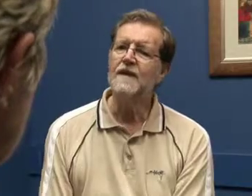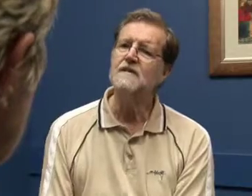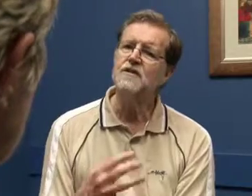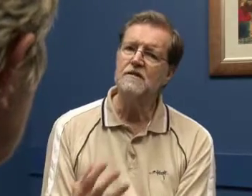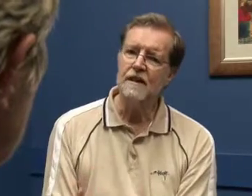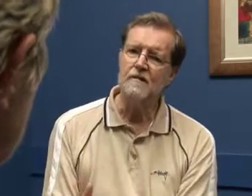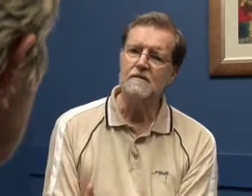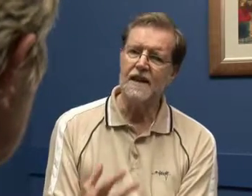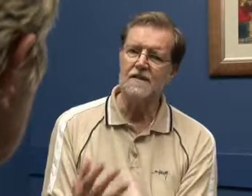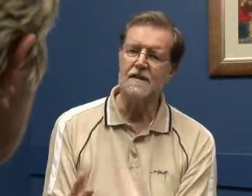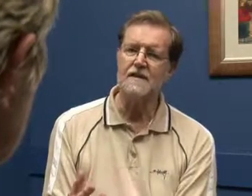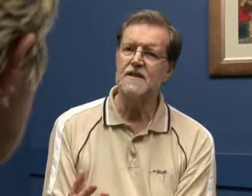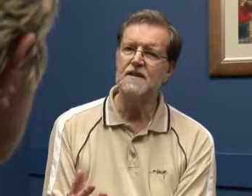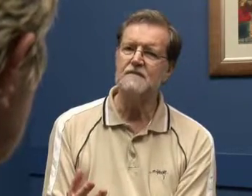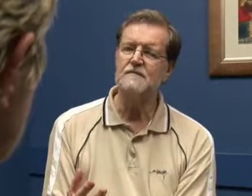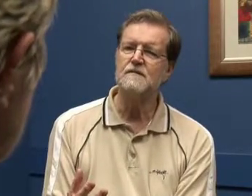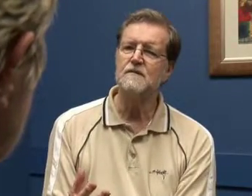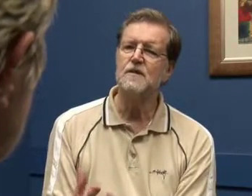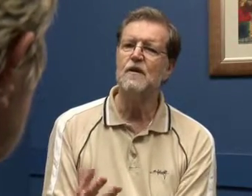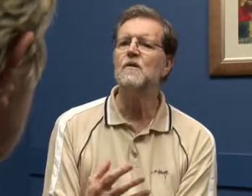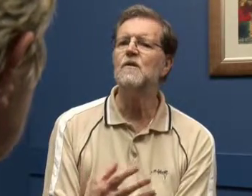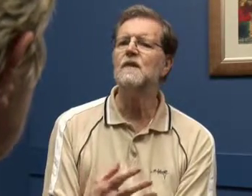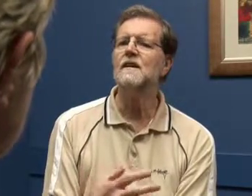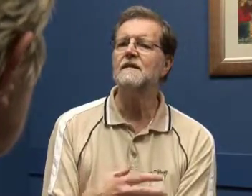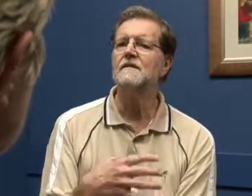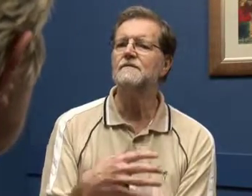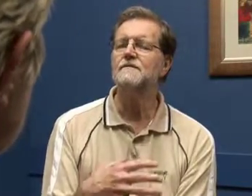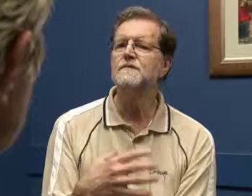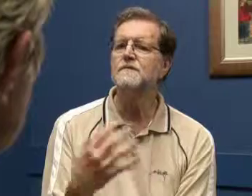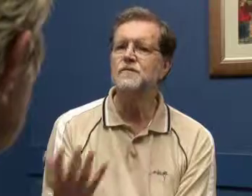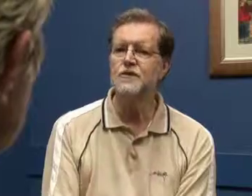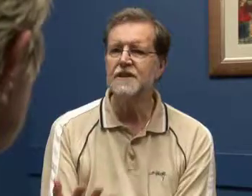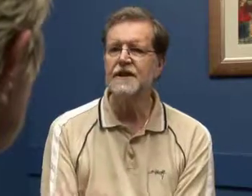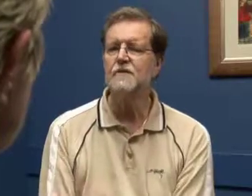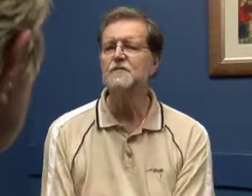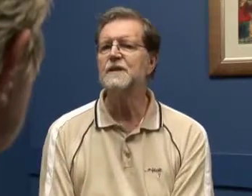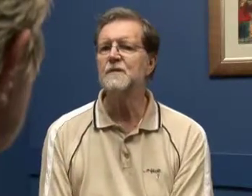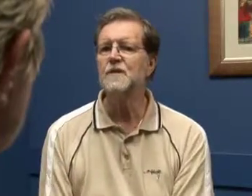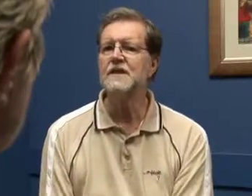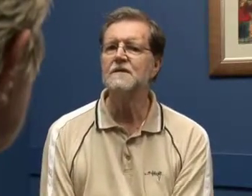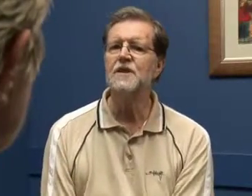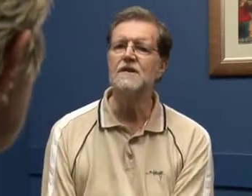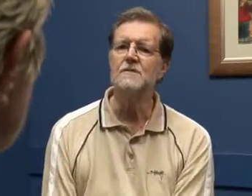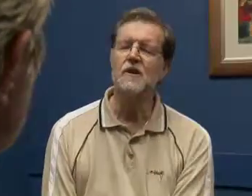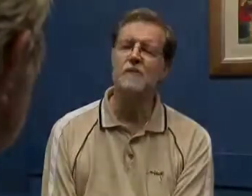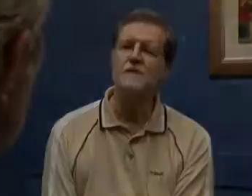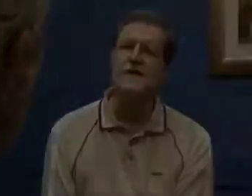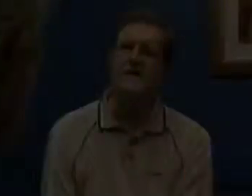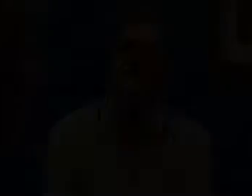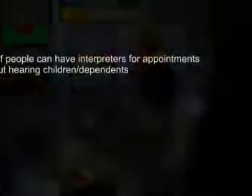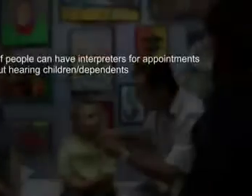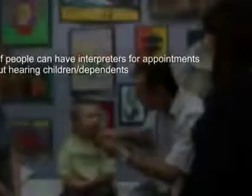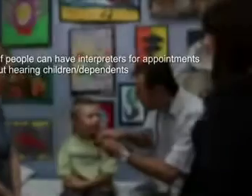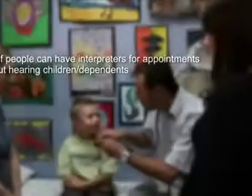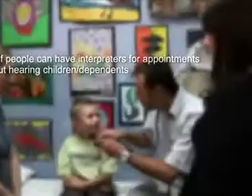And do you know counsellors who are used to dealing with people with hearing problems?